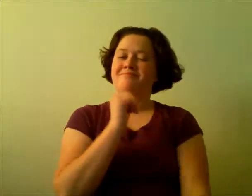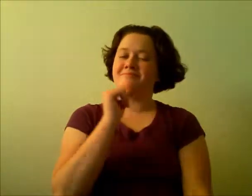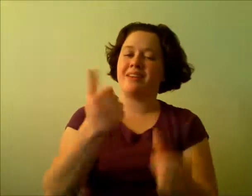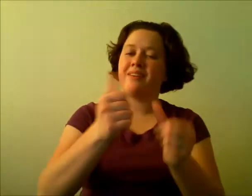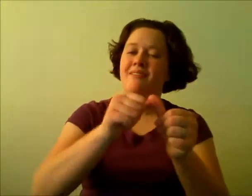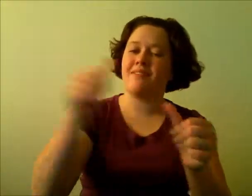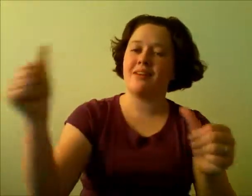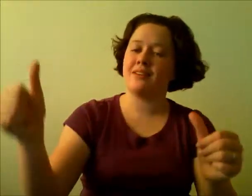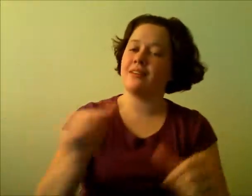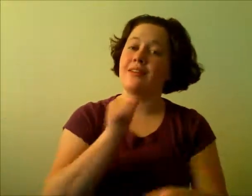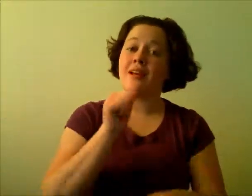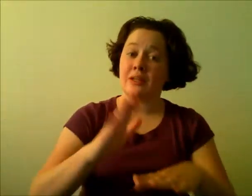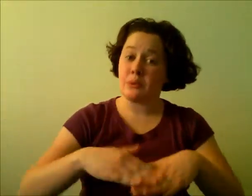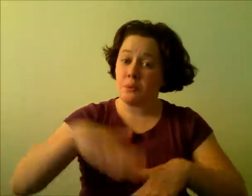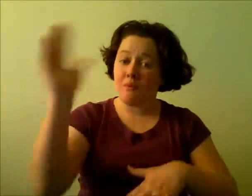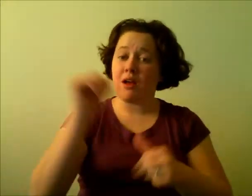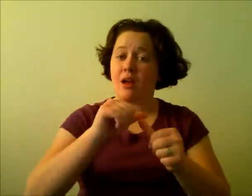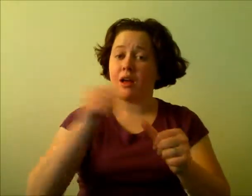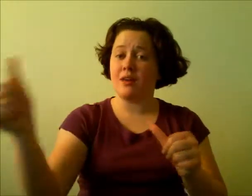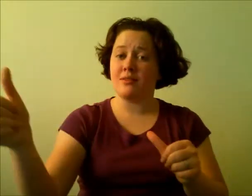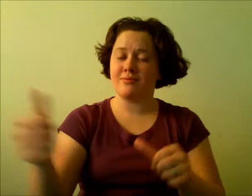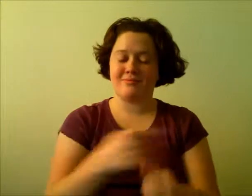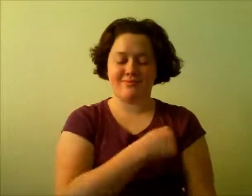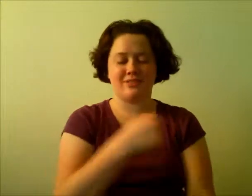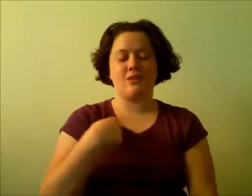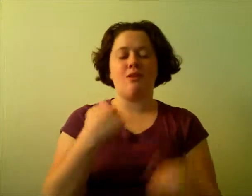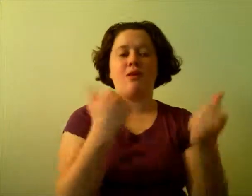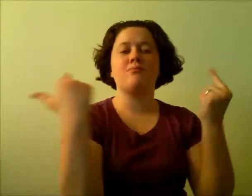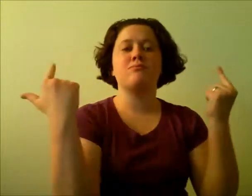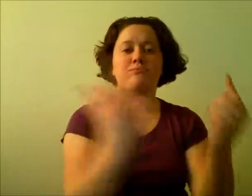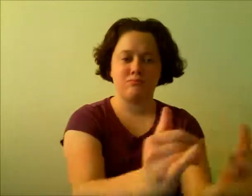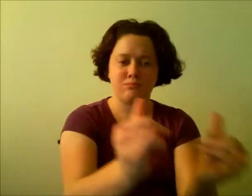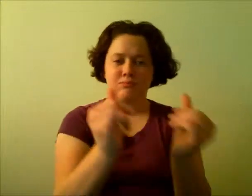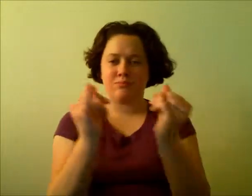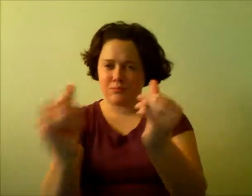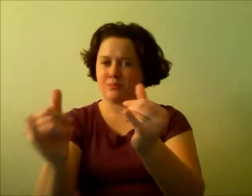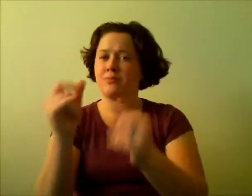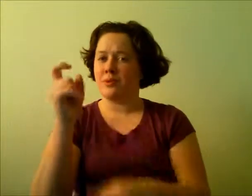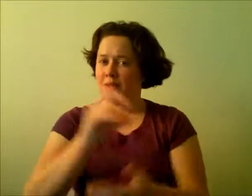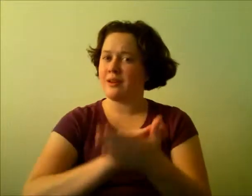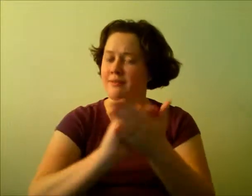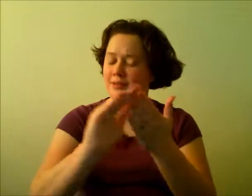too far, you're not too far We all need For forgiveness